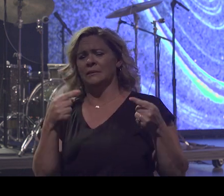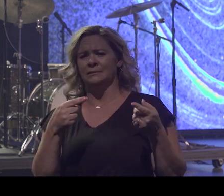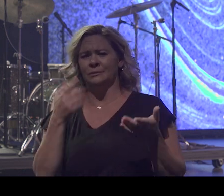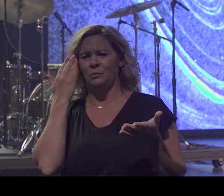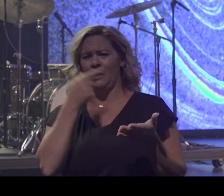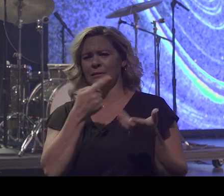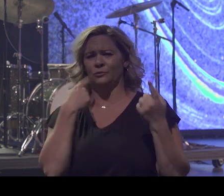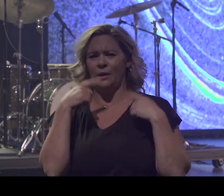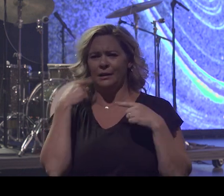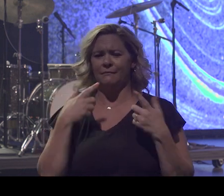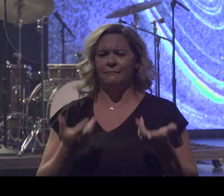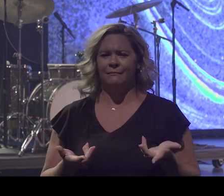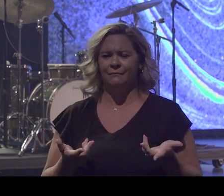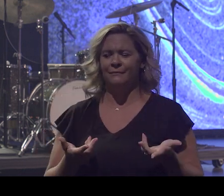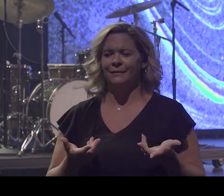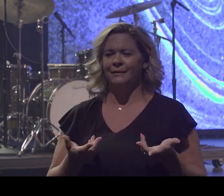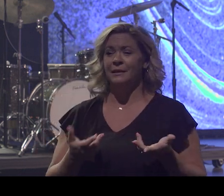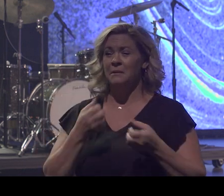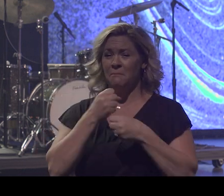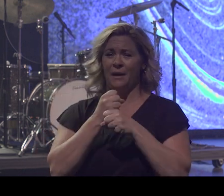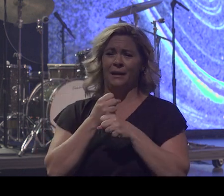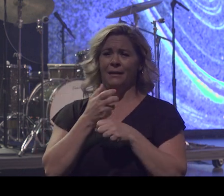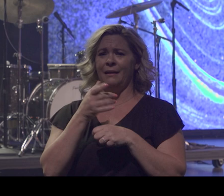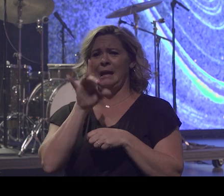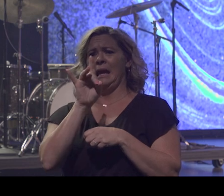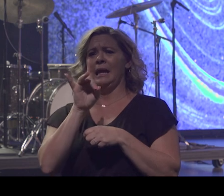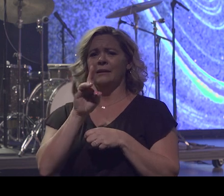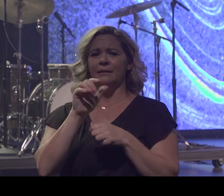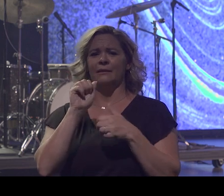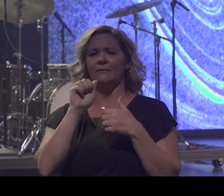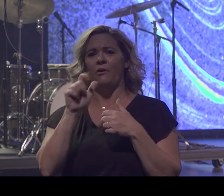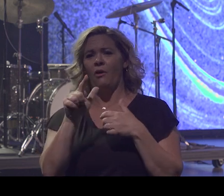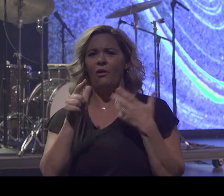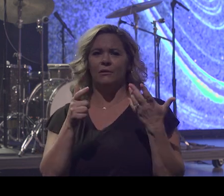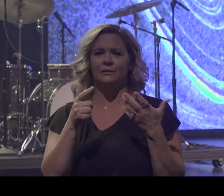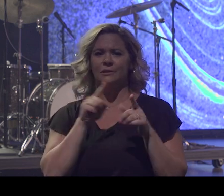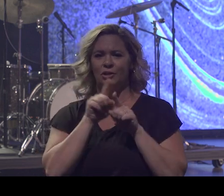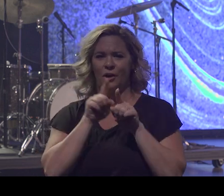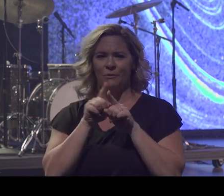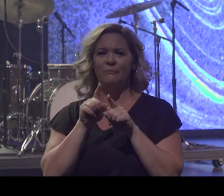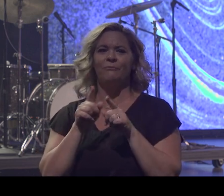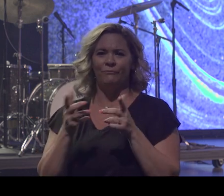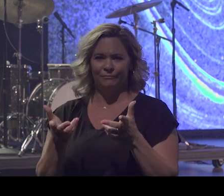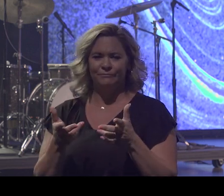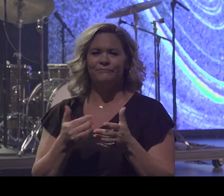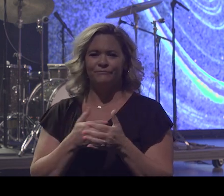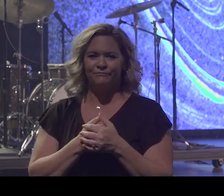He's made eight all-stars. I mean, seven at that time, but I was going to make an eight one. He's won